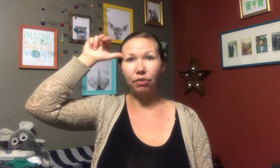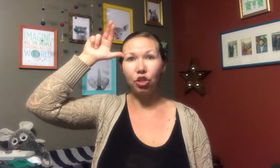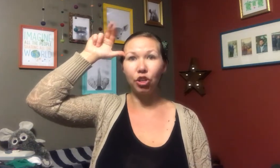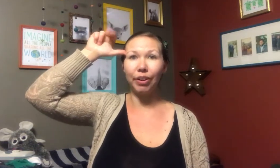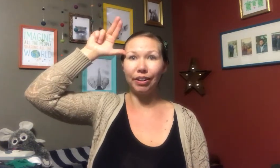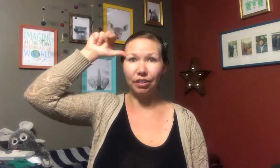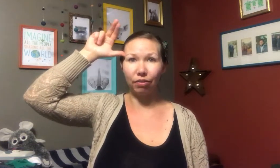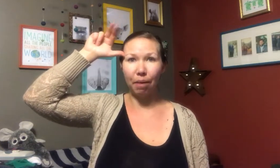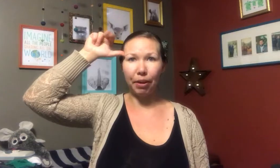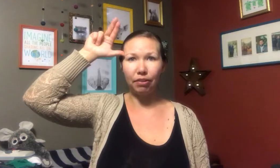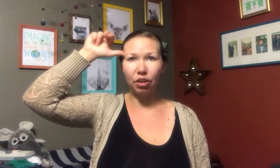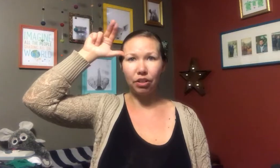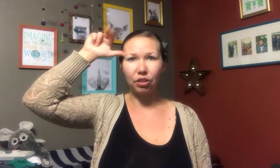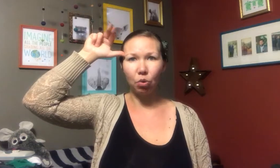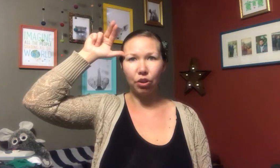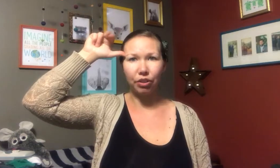if to show ears flapping. So this is horse.